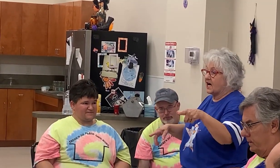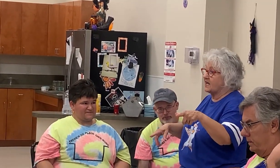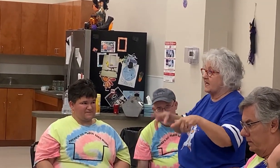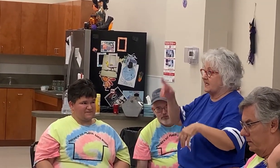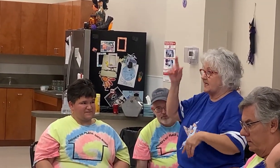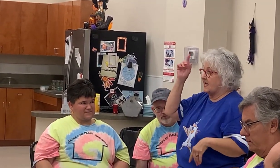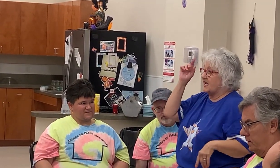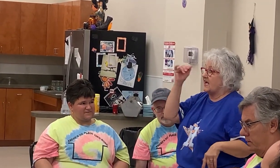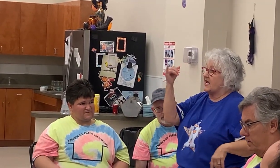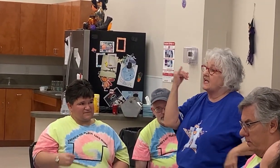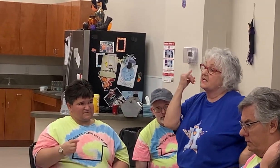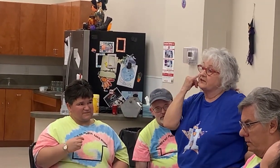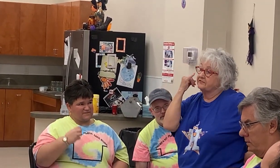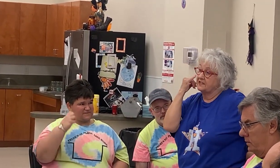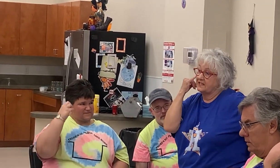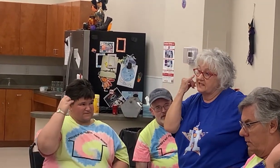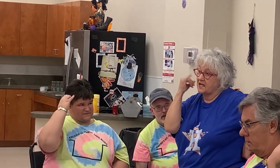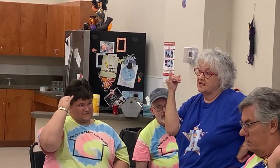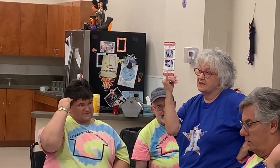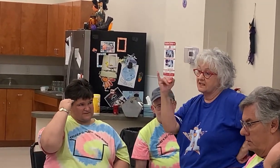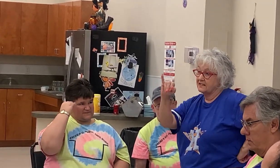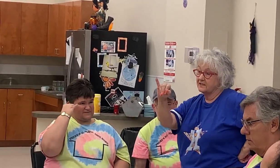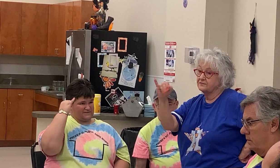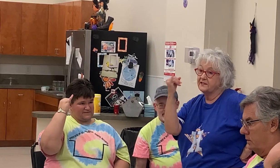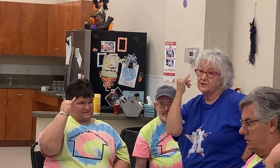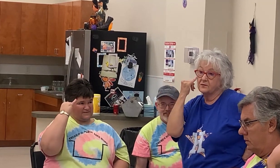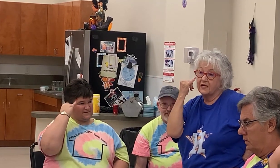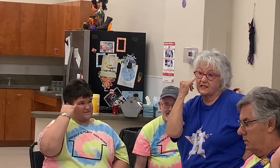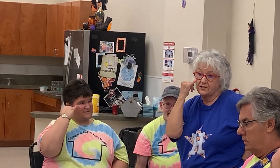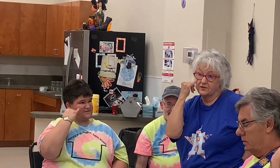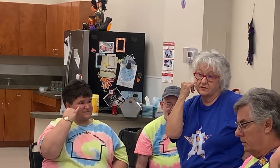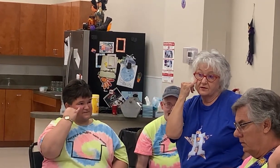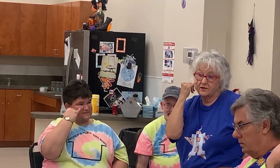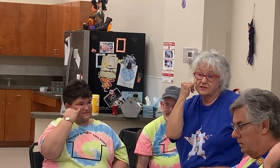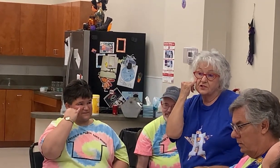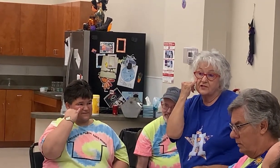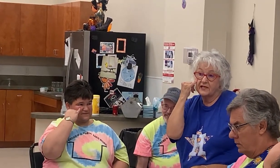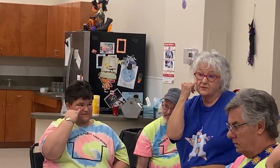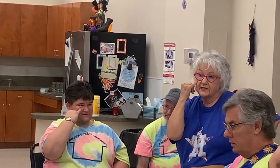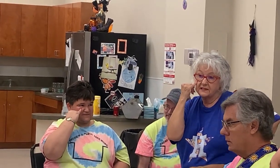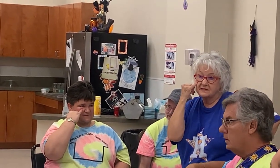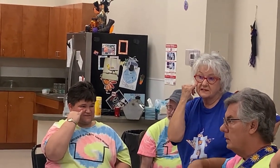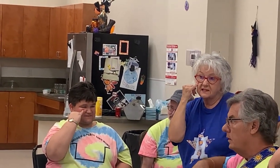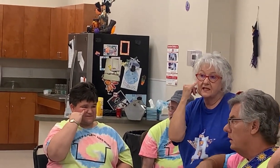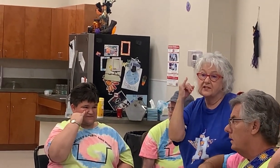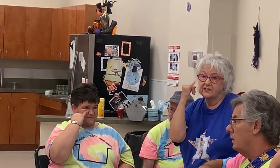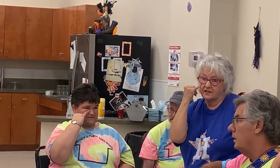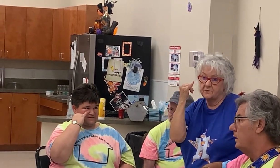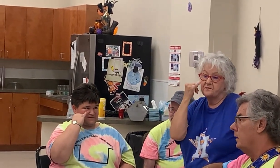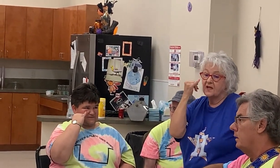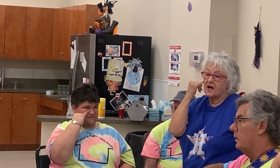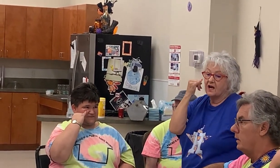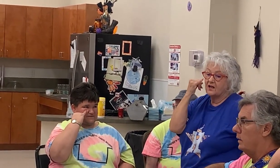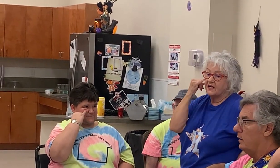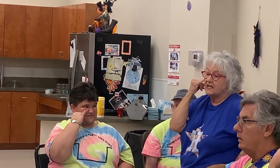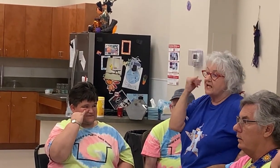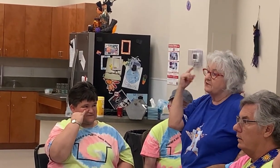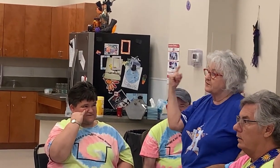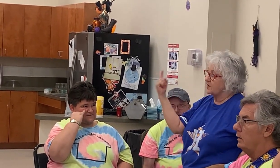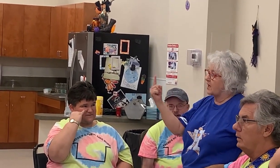All right. Here. The middle finger right here. Turn your hands around. There you go. All right. If you're